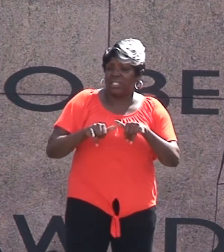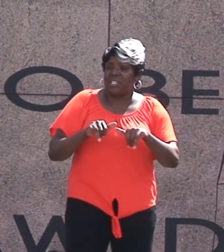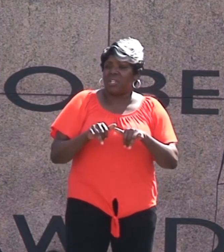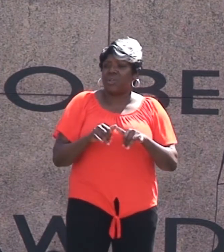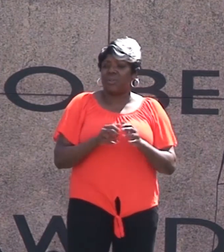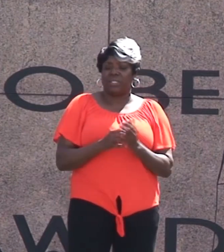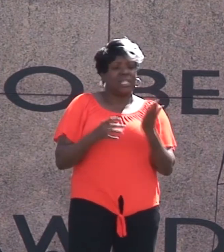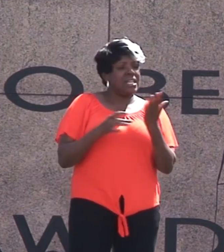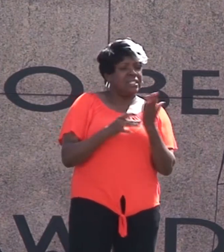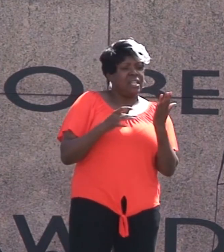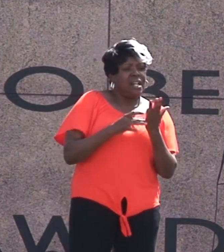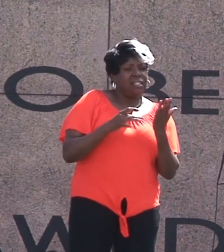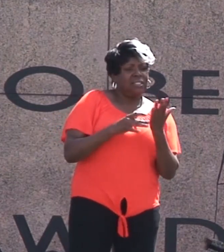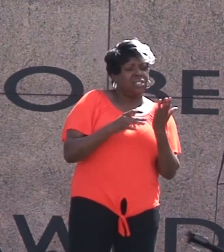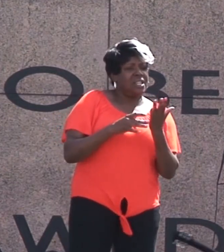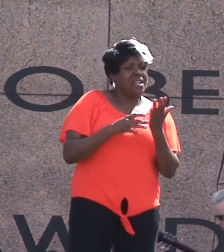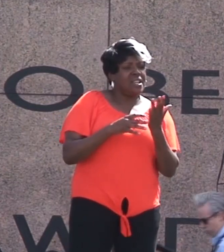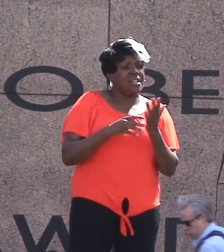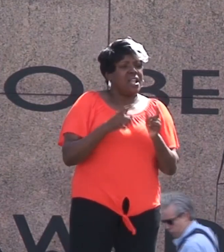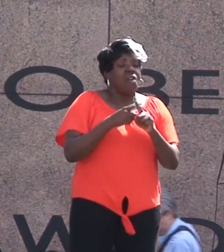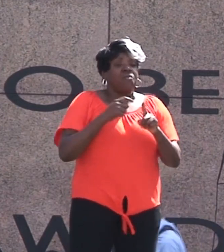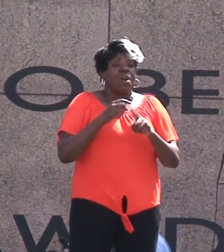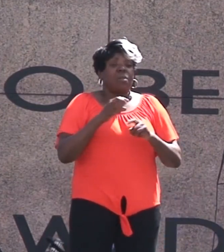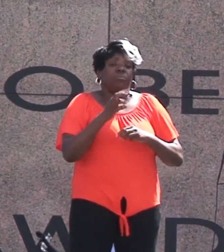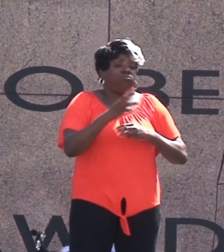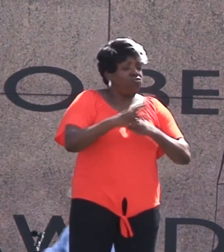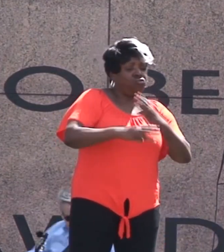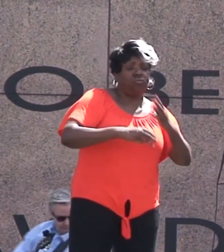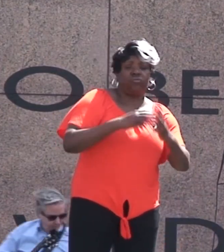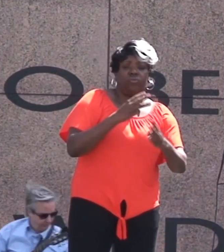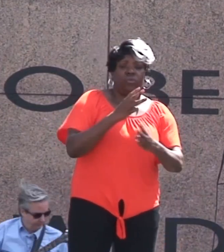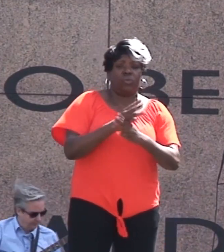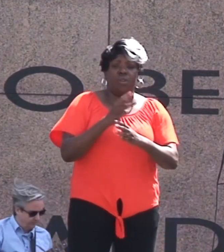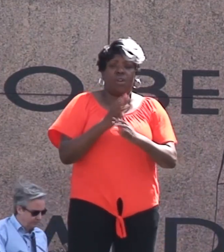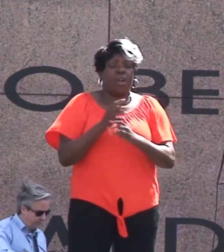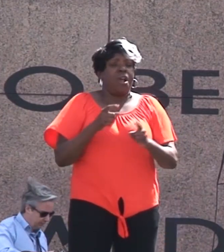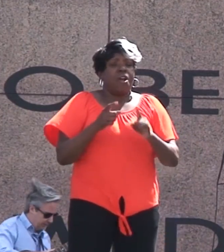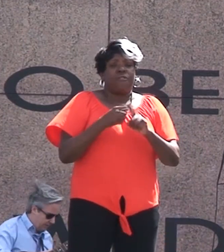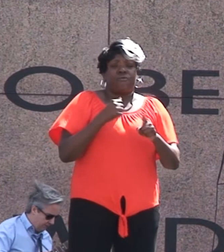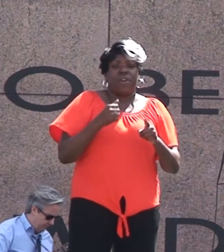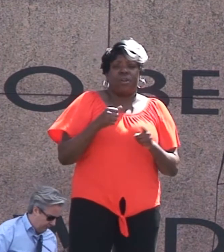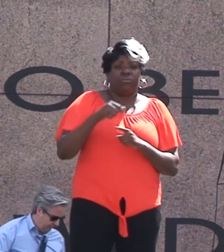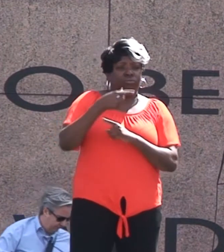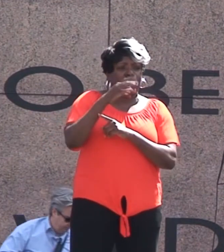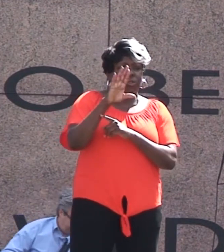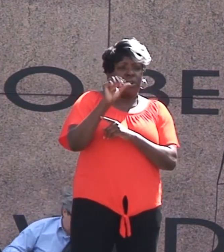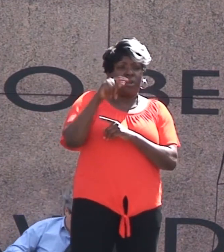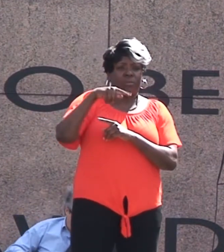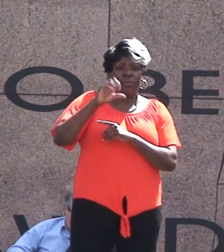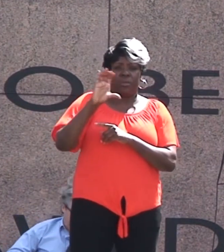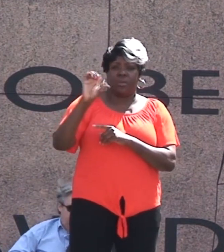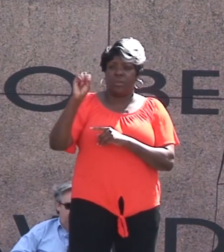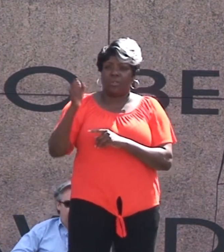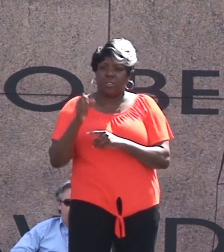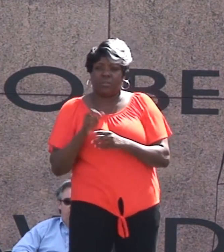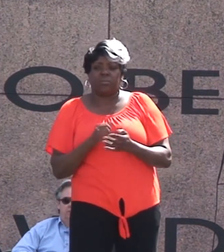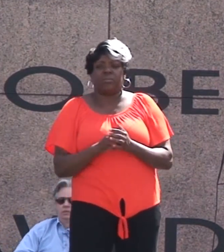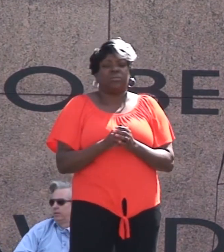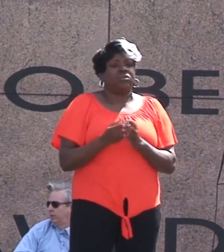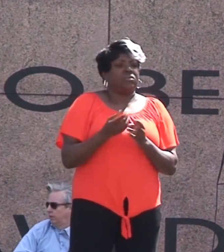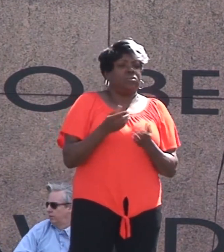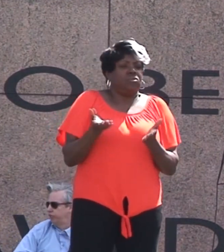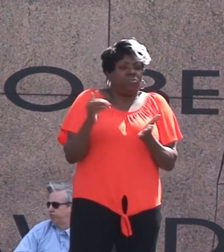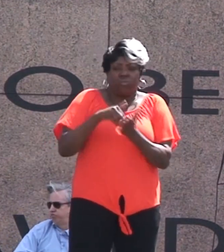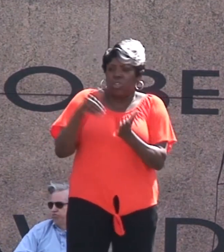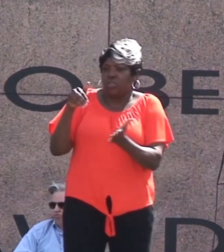television broadcast From around the globe With fancy graphics Slow motion Instant replay Streaming video In